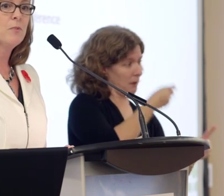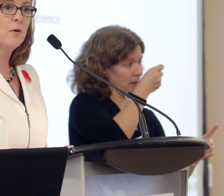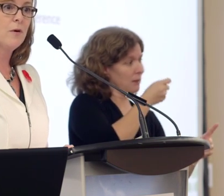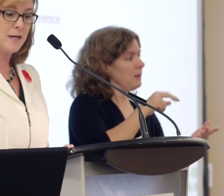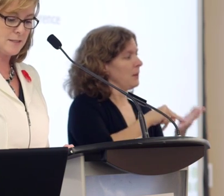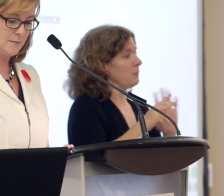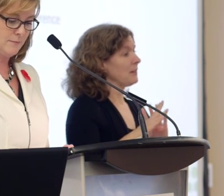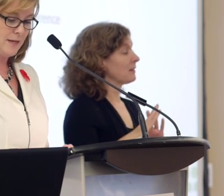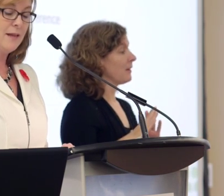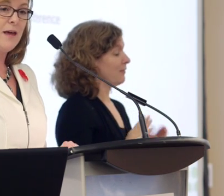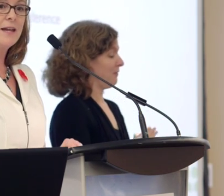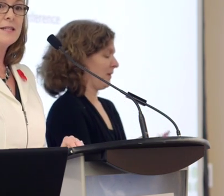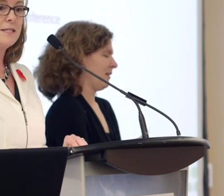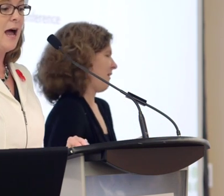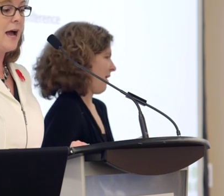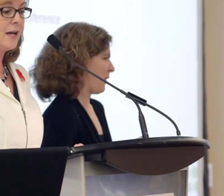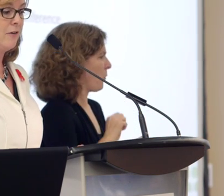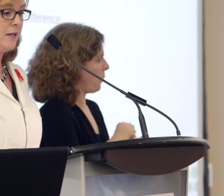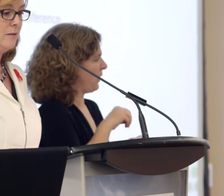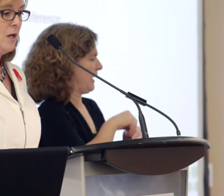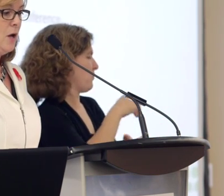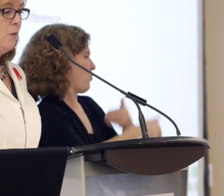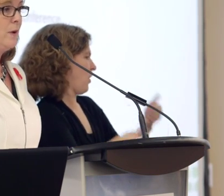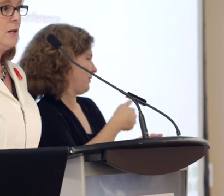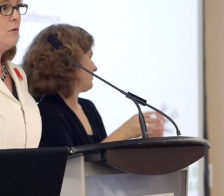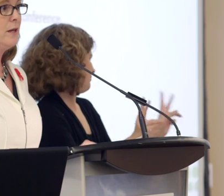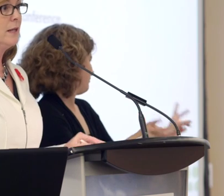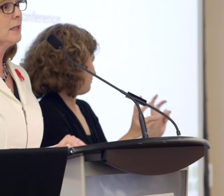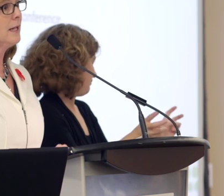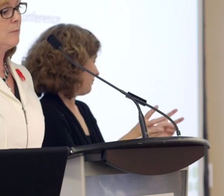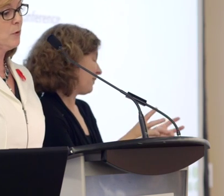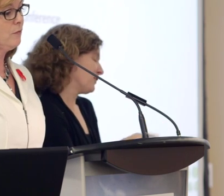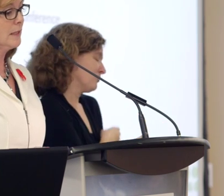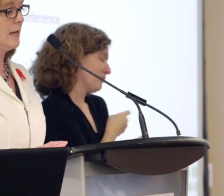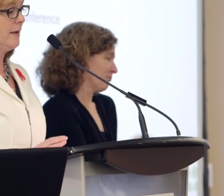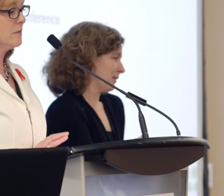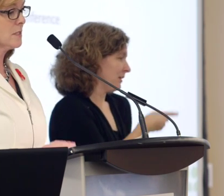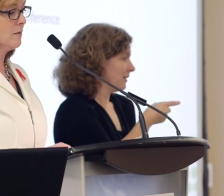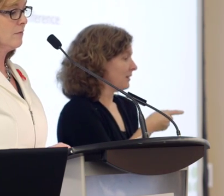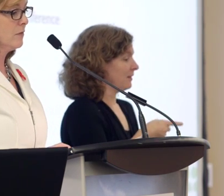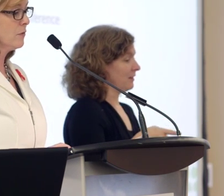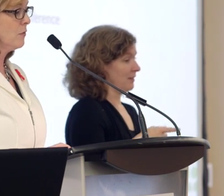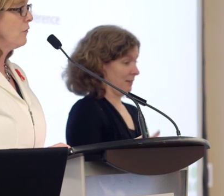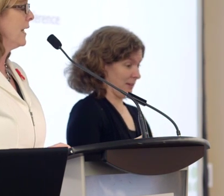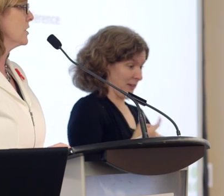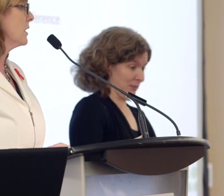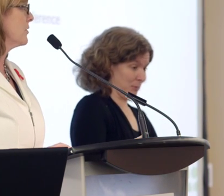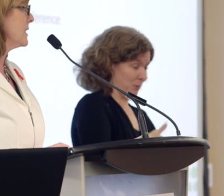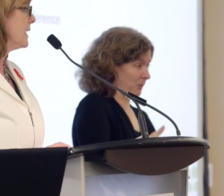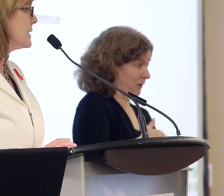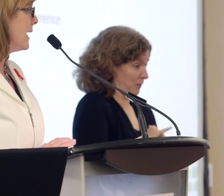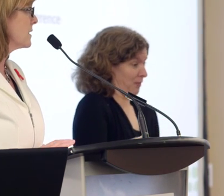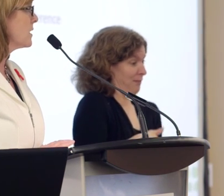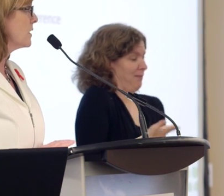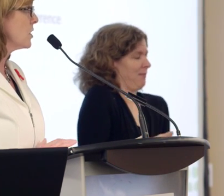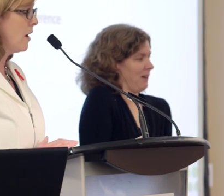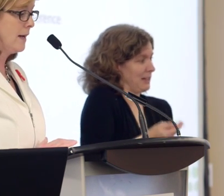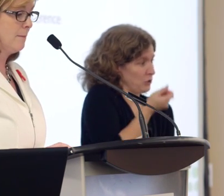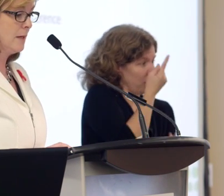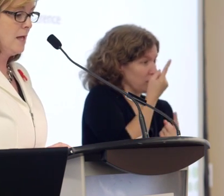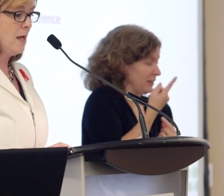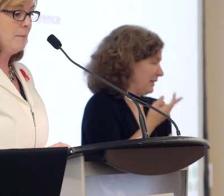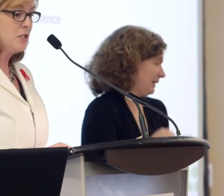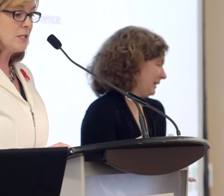a work in progress. And that is accurate. We know that improving lives through financial literacy takes